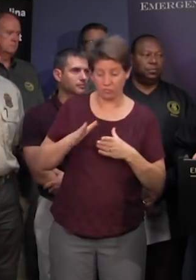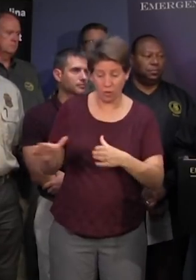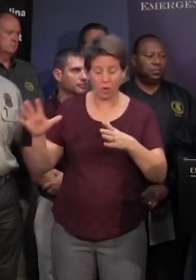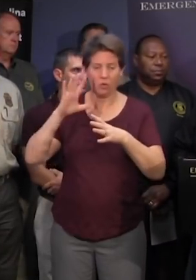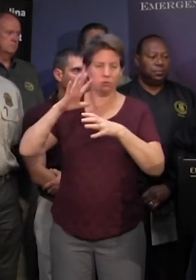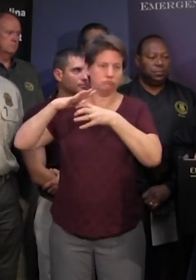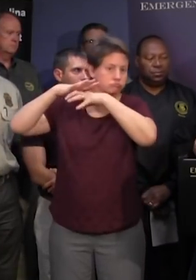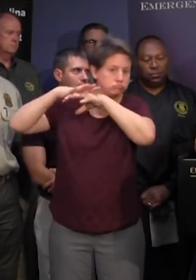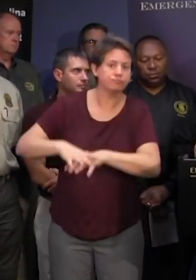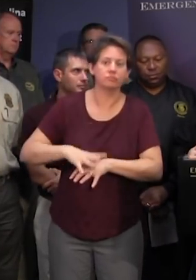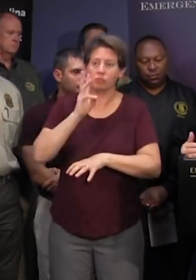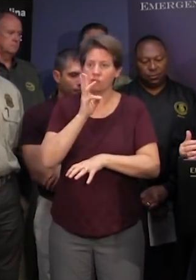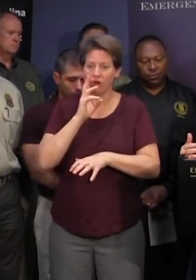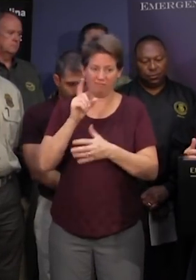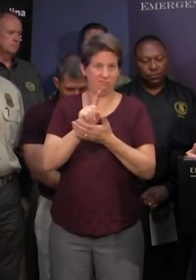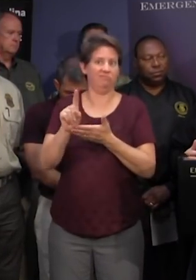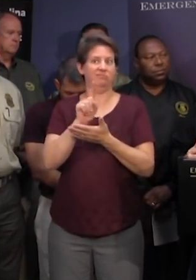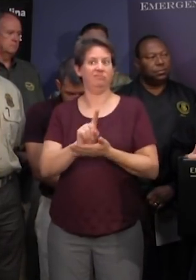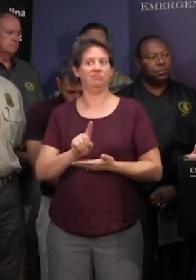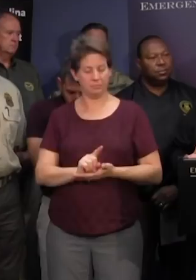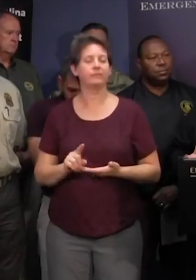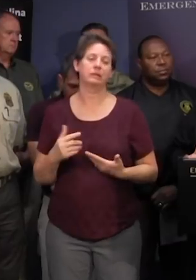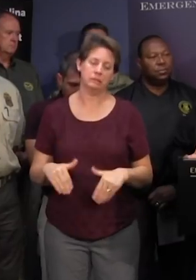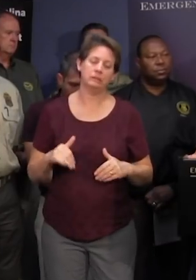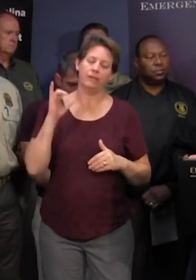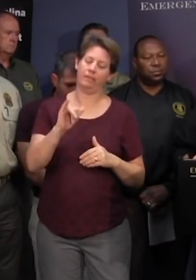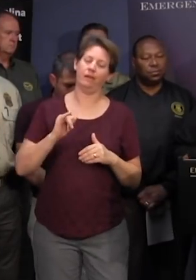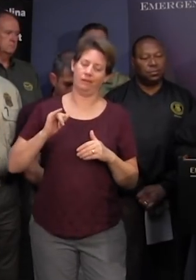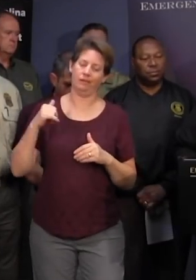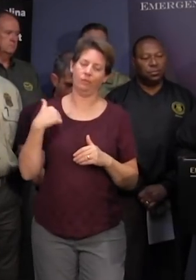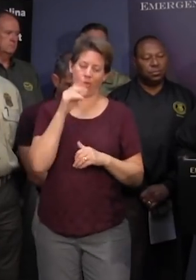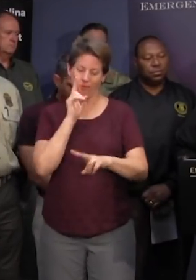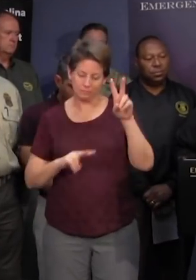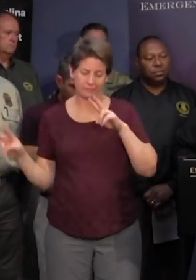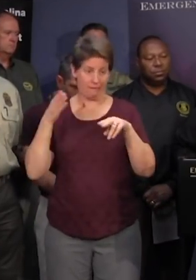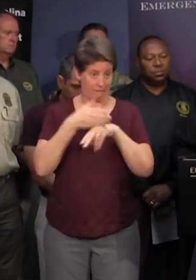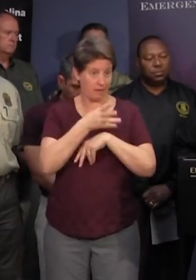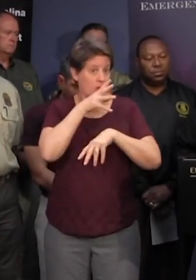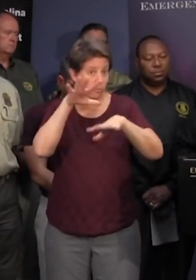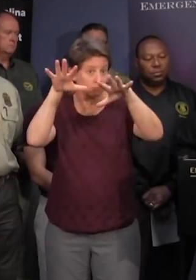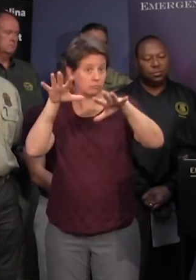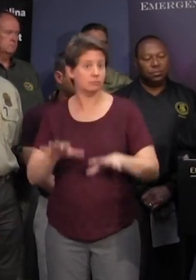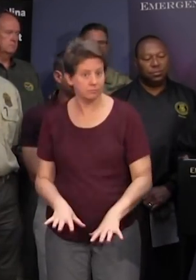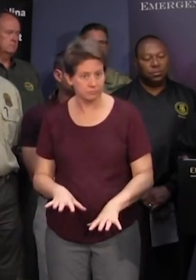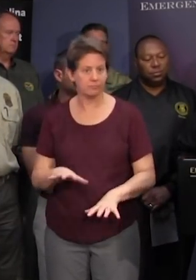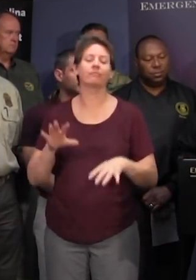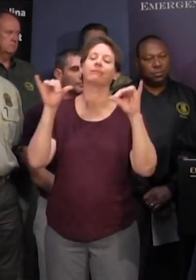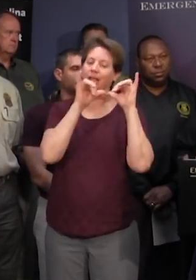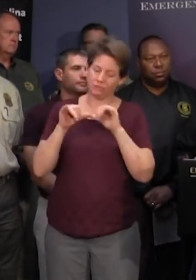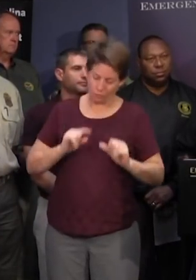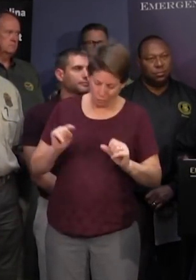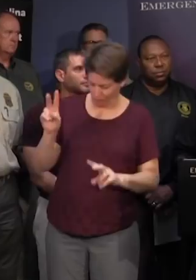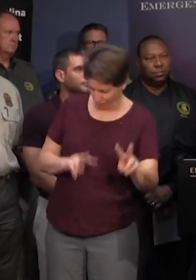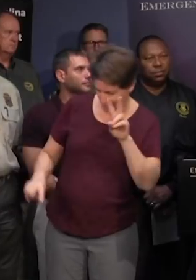weeks on end that's part of our process as once the flood waters subside is we will send our engineering experts out and they will take a look at the